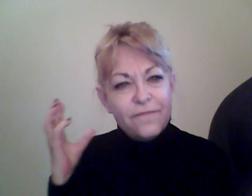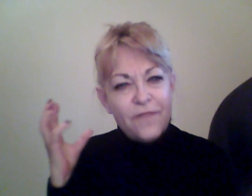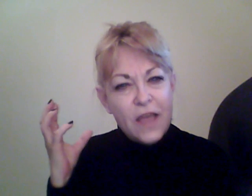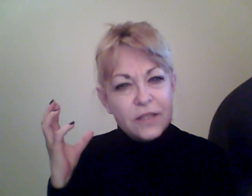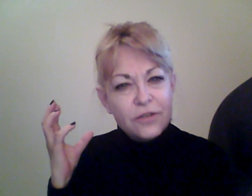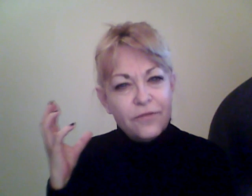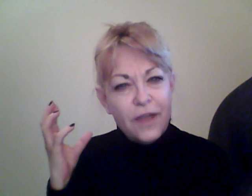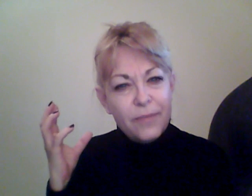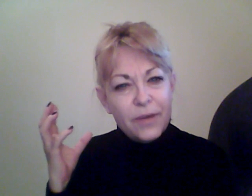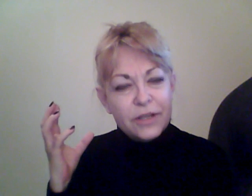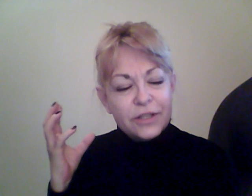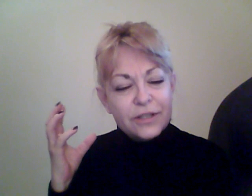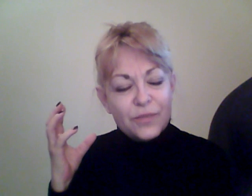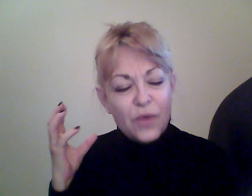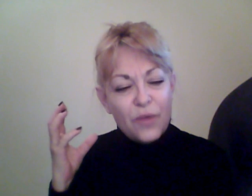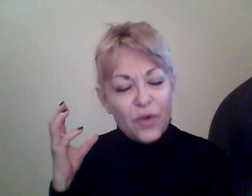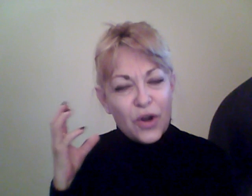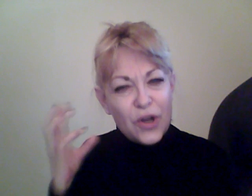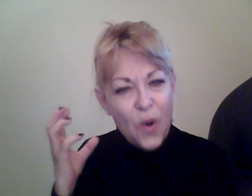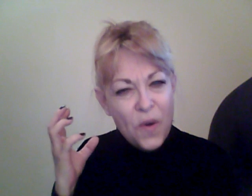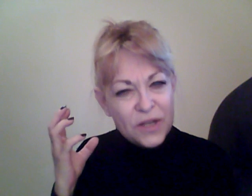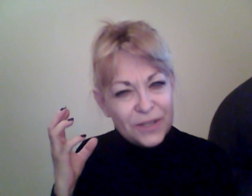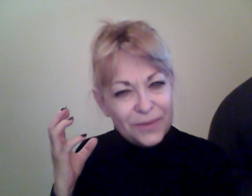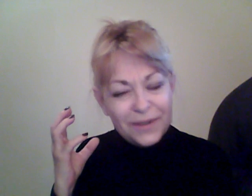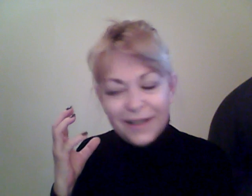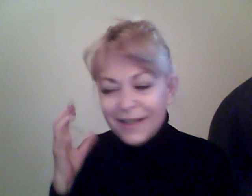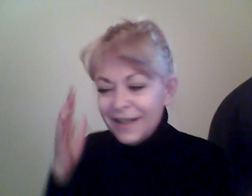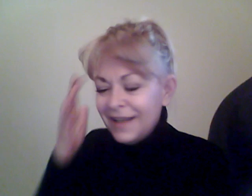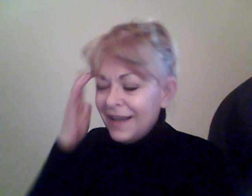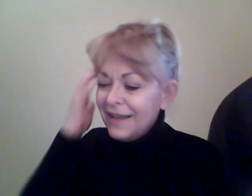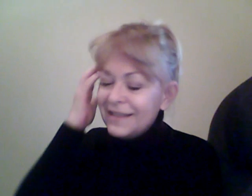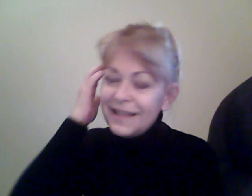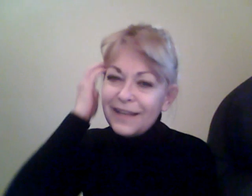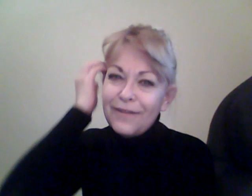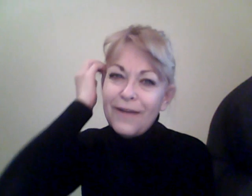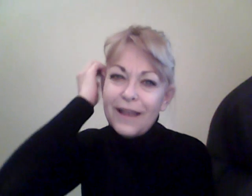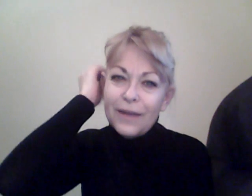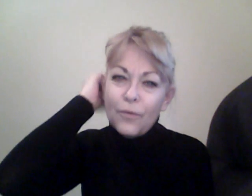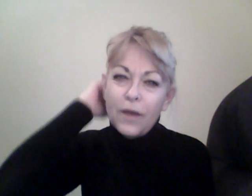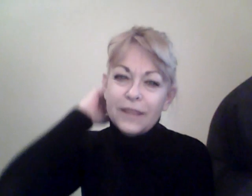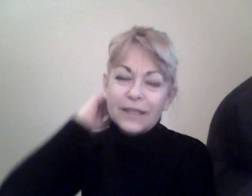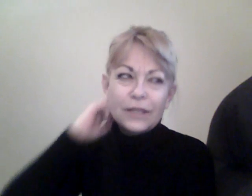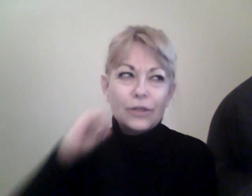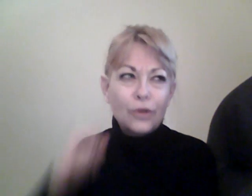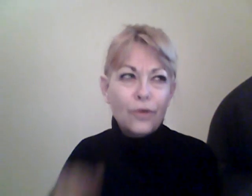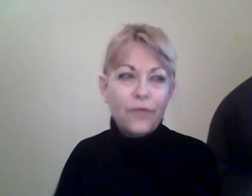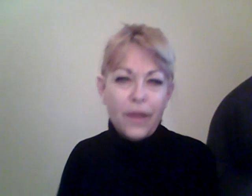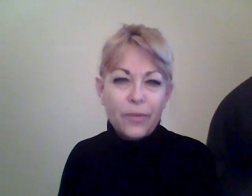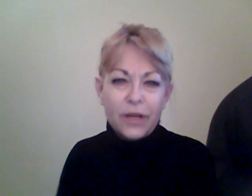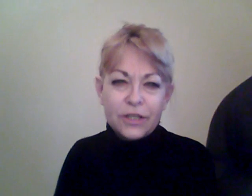faster vibration is where we're going to. And it's like, no, I kind of want the low vibration.